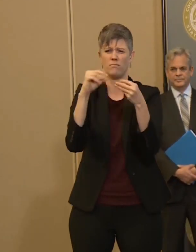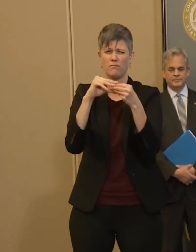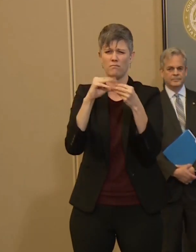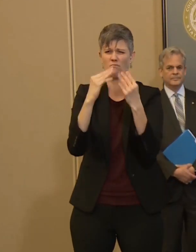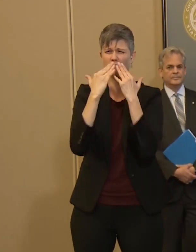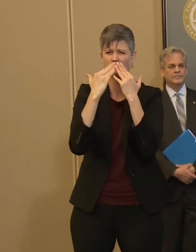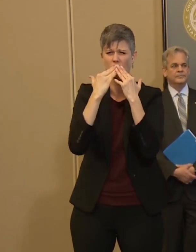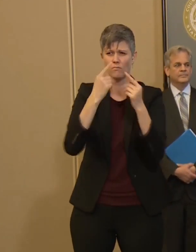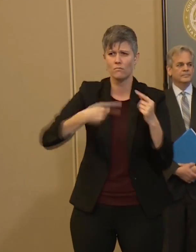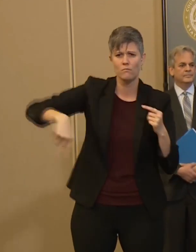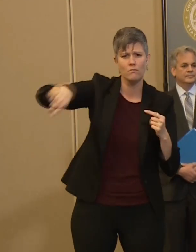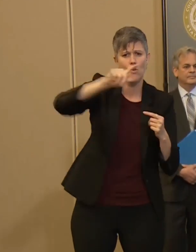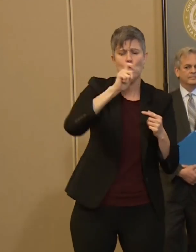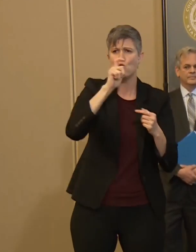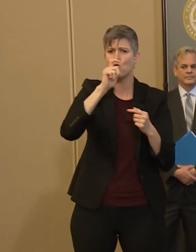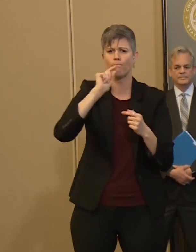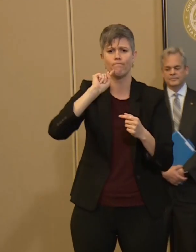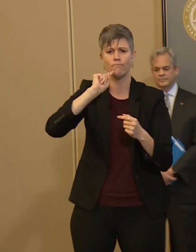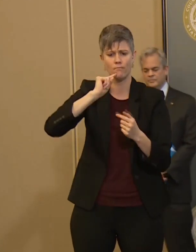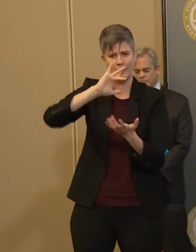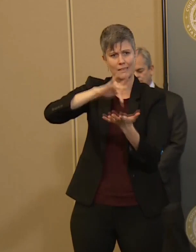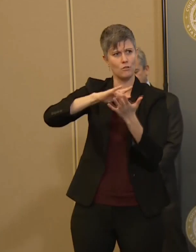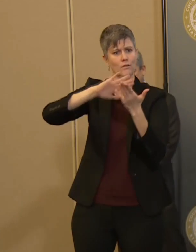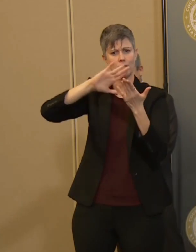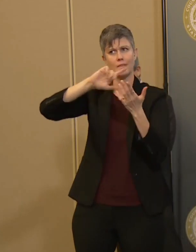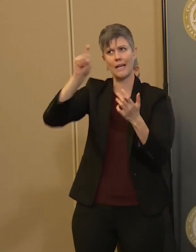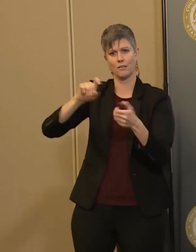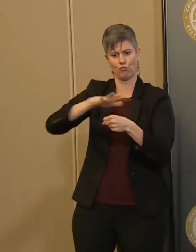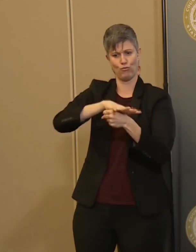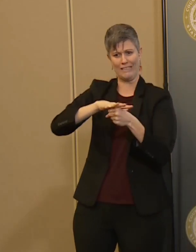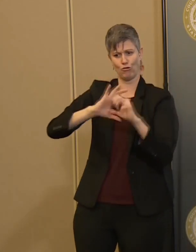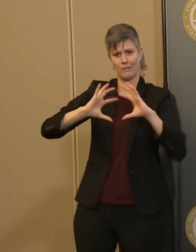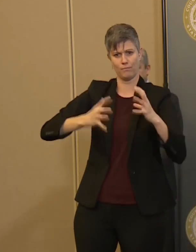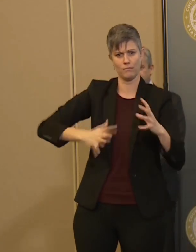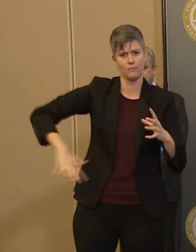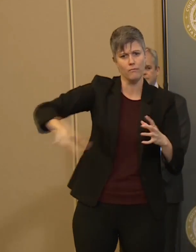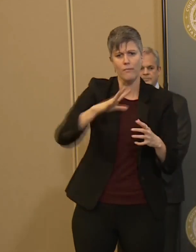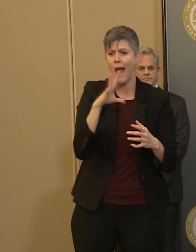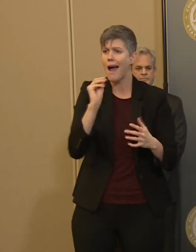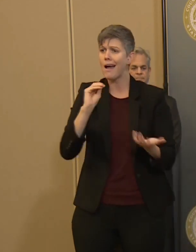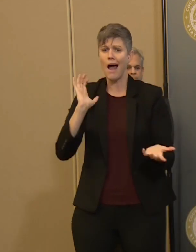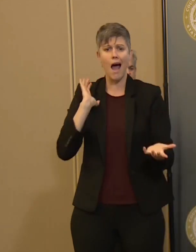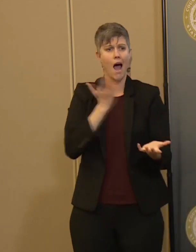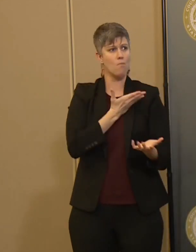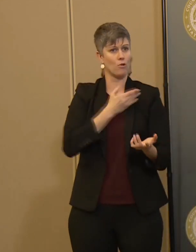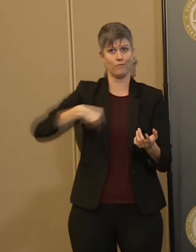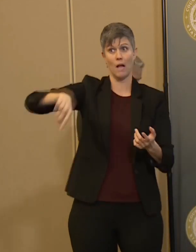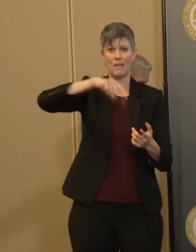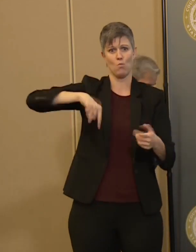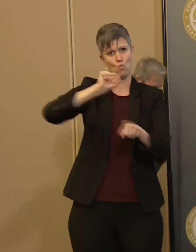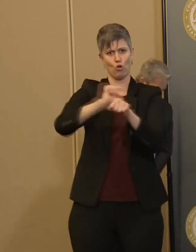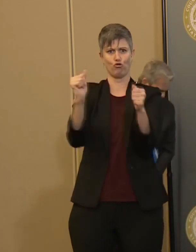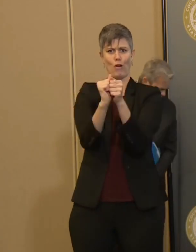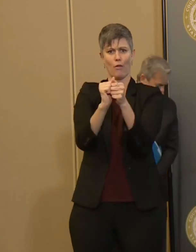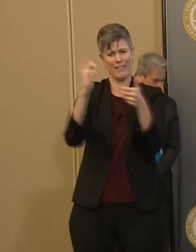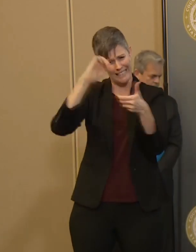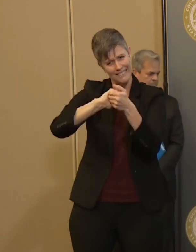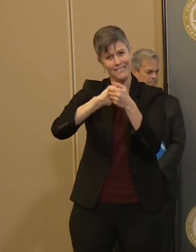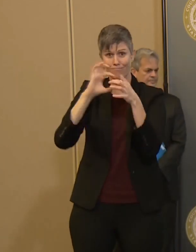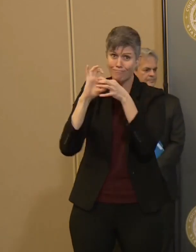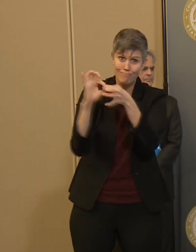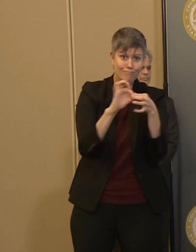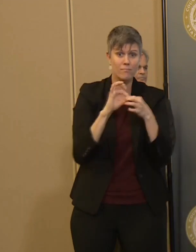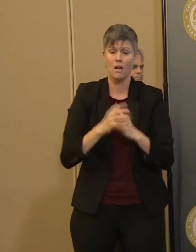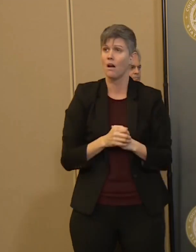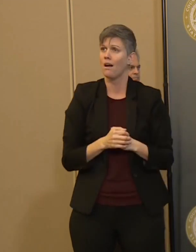a part of the Central Texas community in the region and the collaborative effort that we've used in working together. I especially